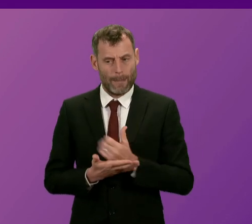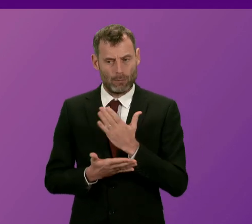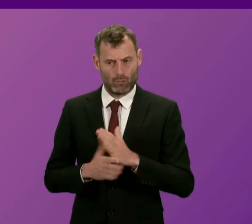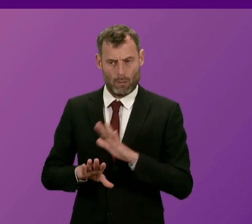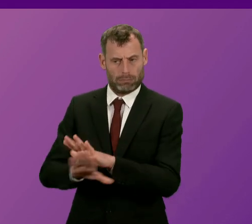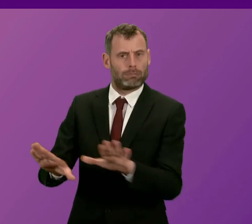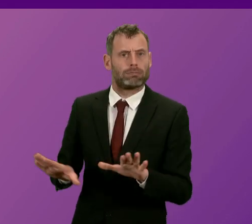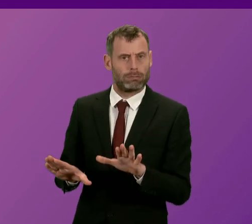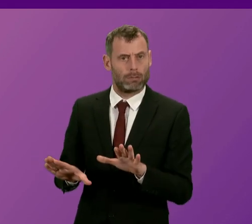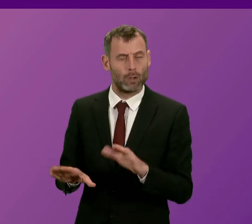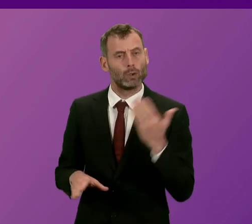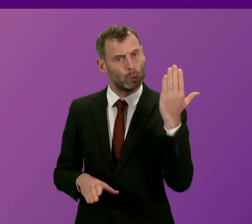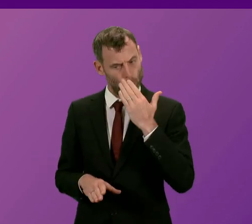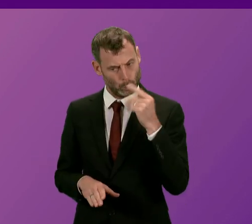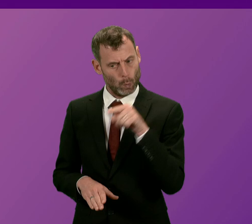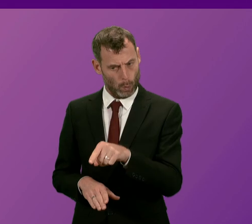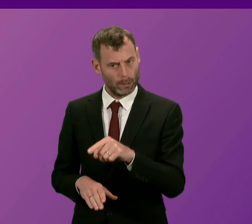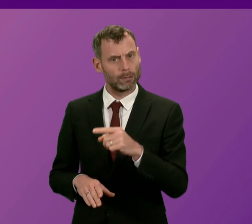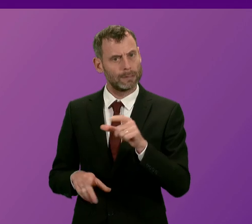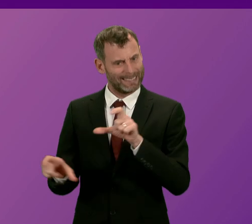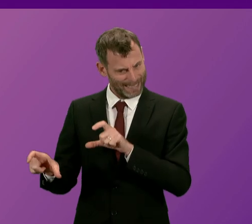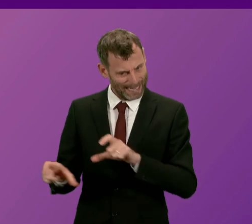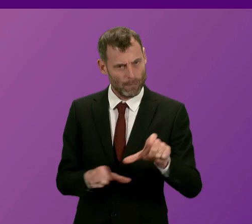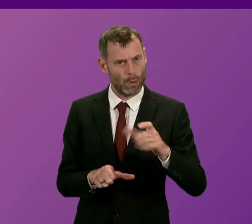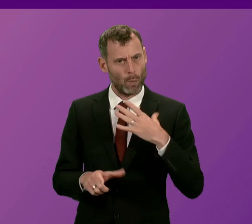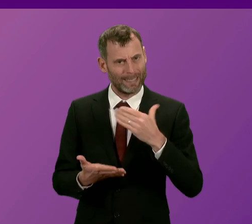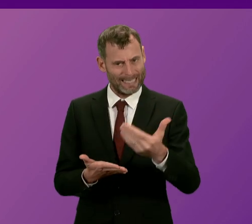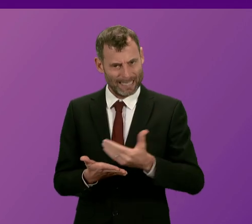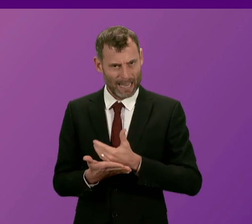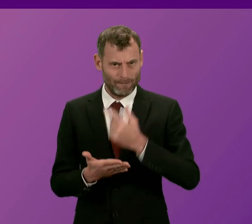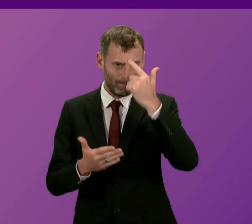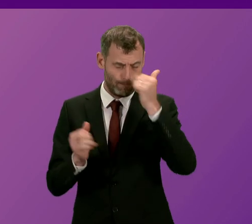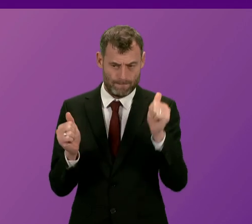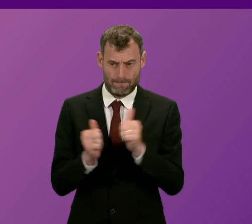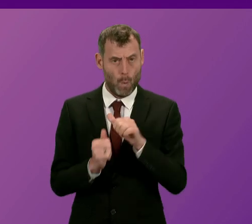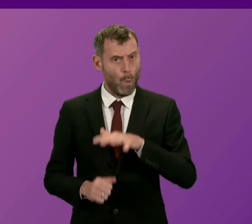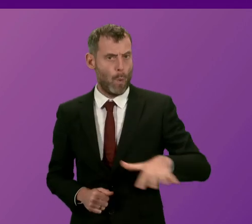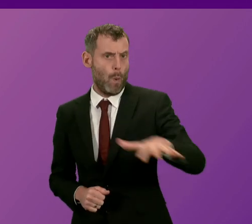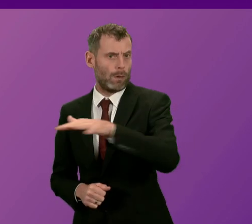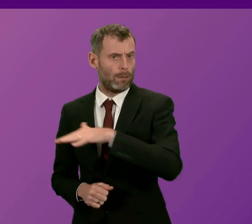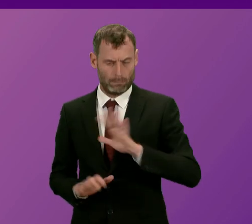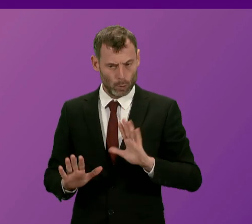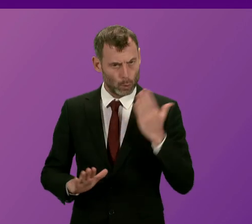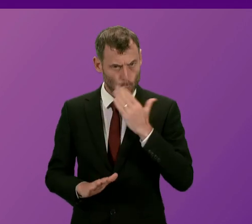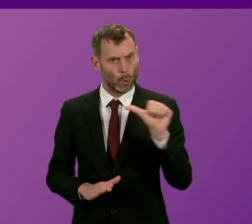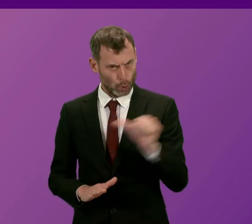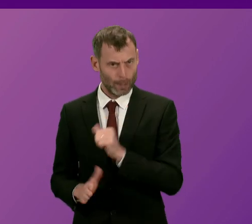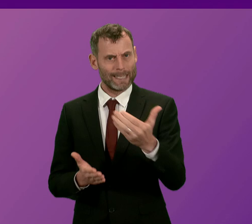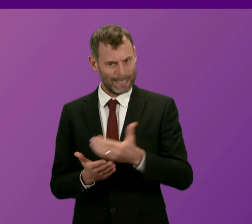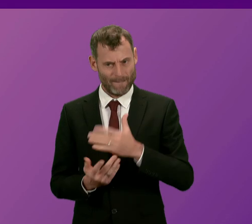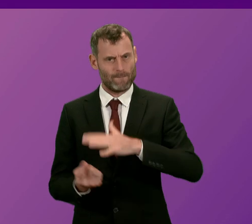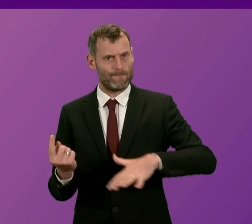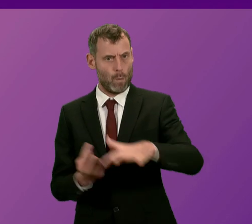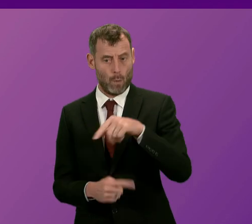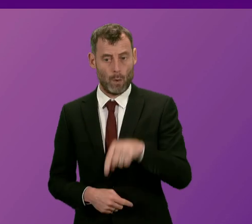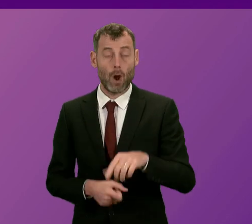that schools remain safe places for all which they should be in all circumstances. The local